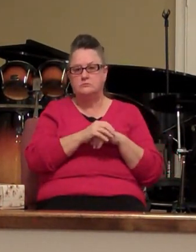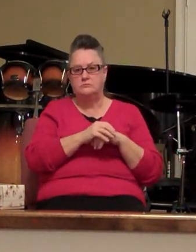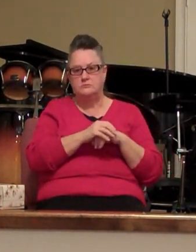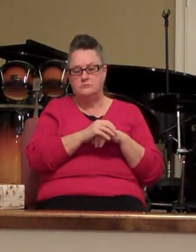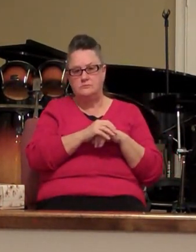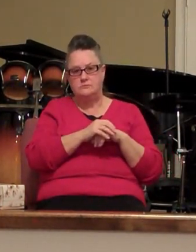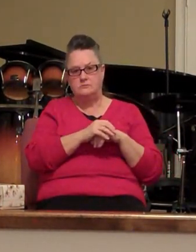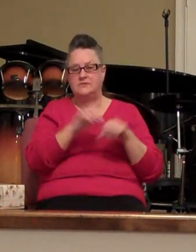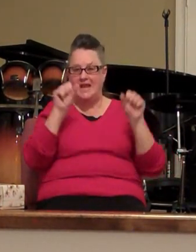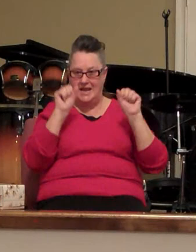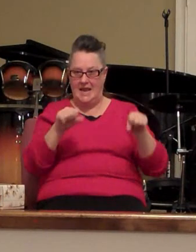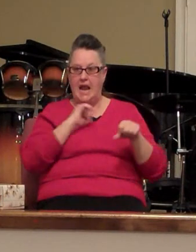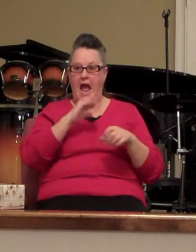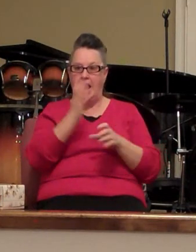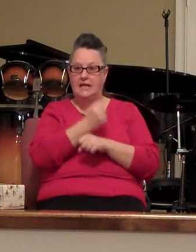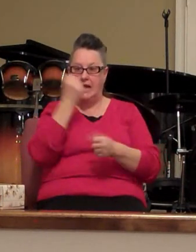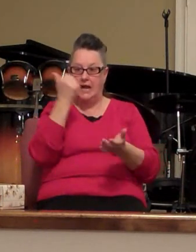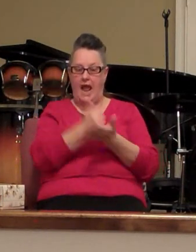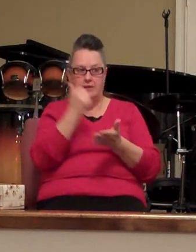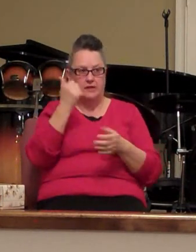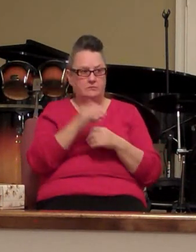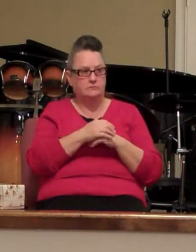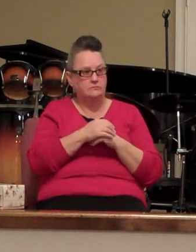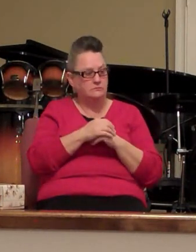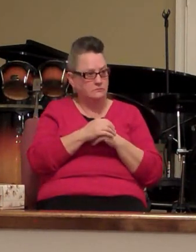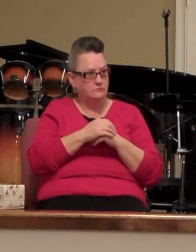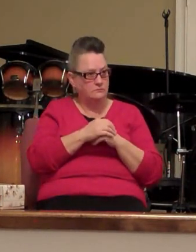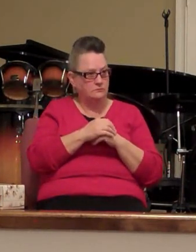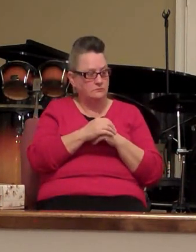can I get an amen brother chair as long